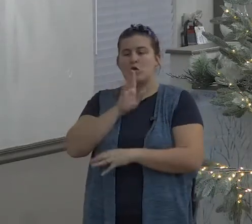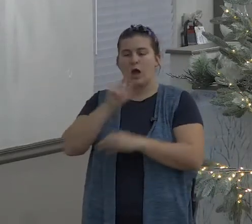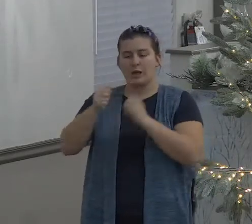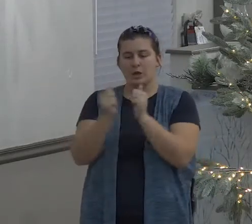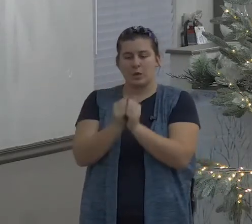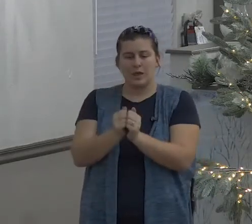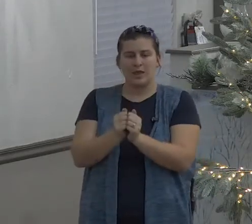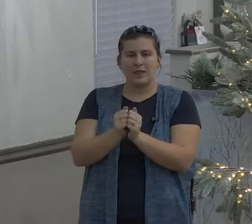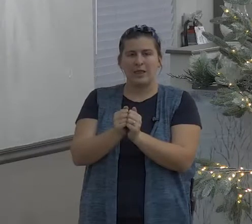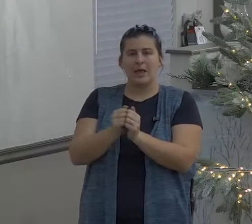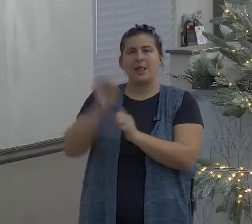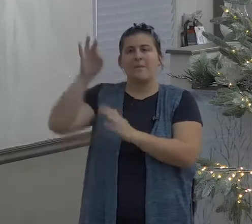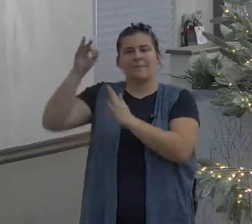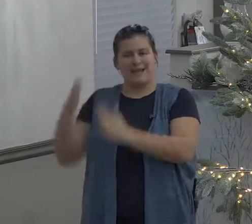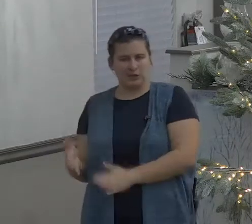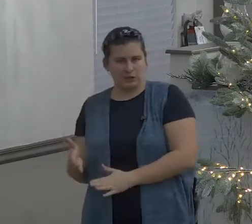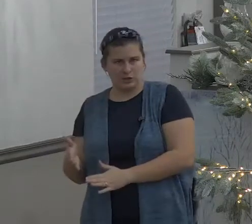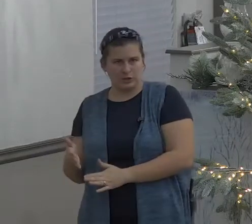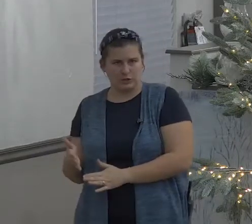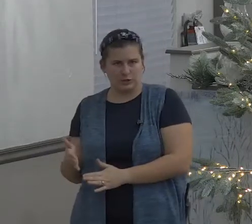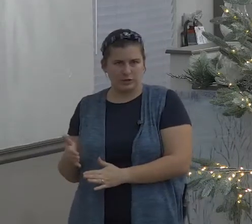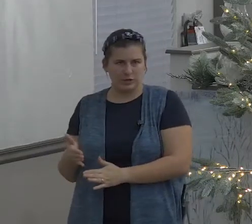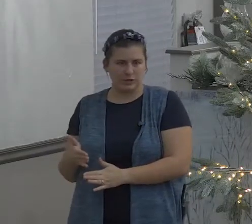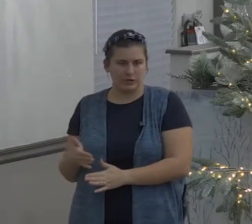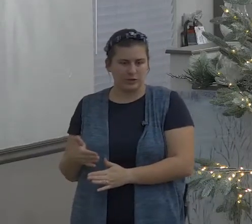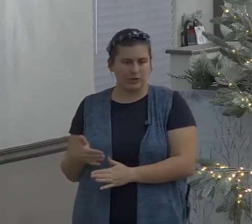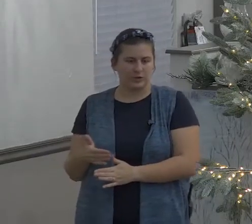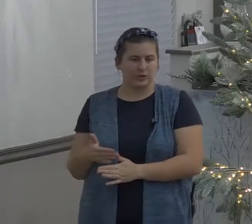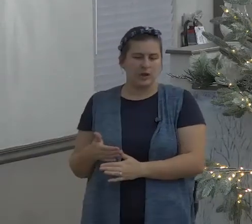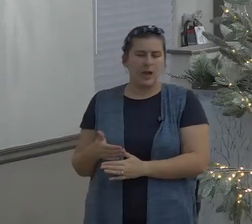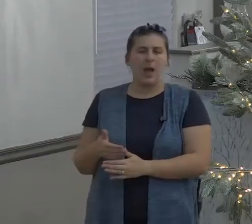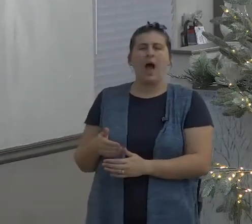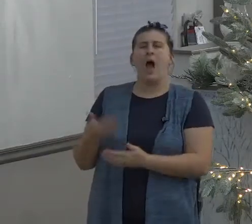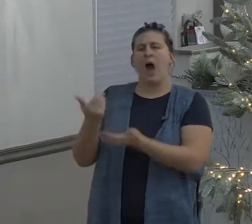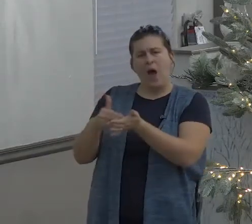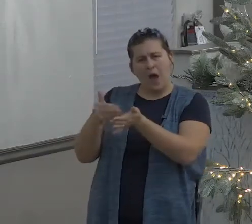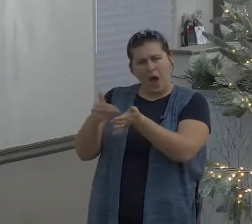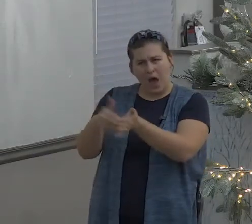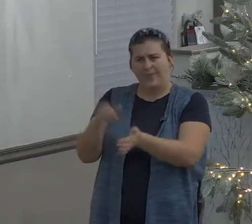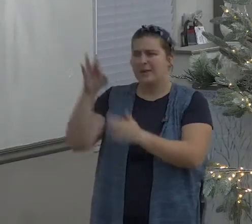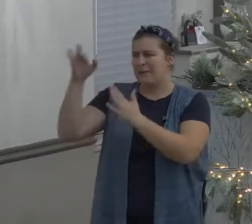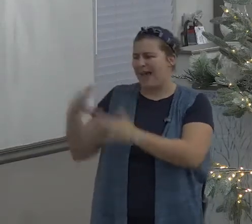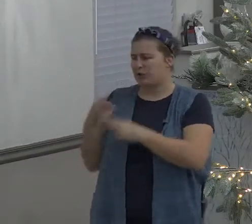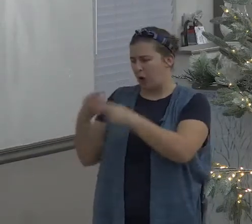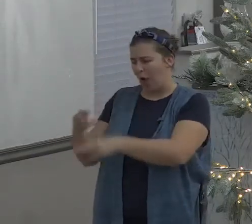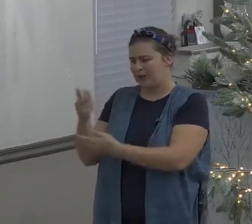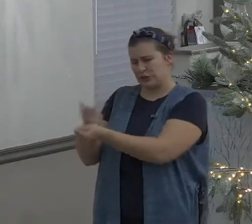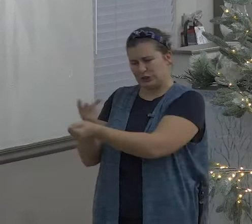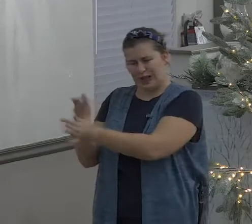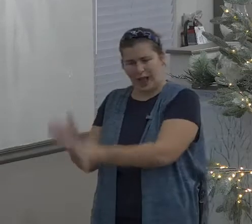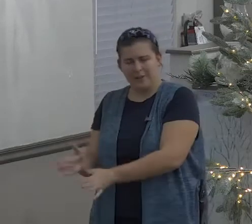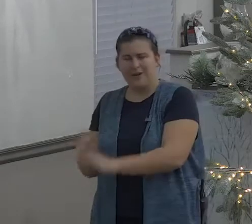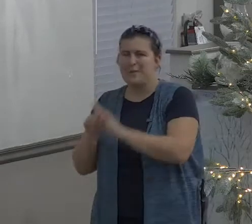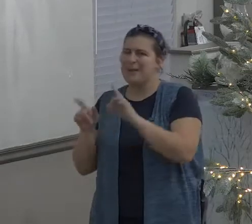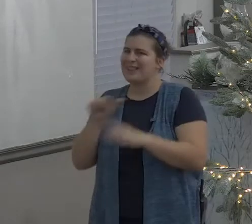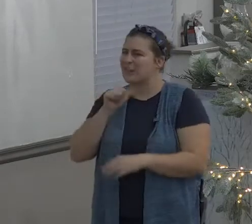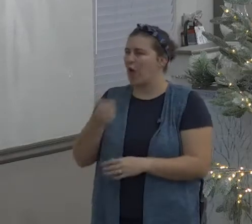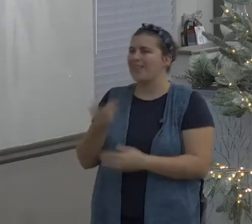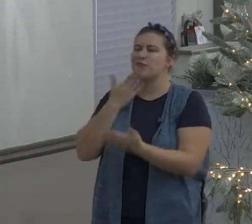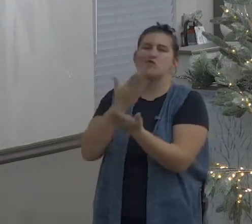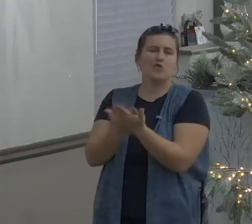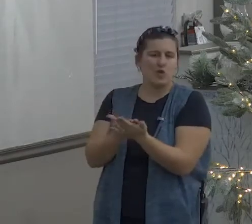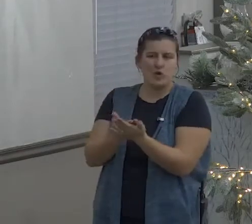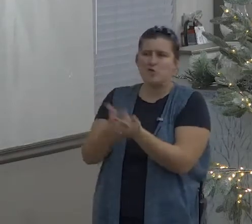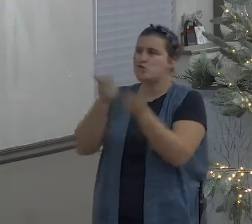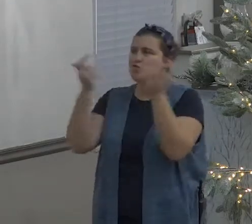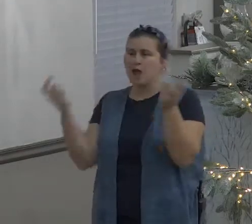pastorate for three decades or more and so Peter's addressing those that